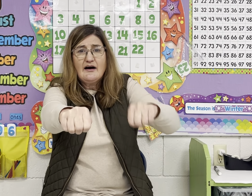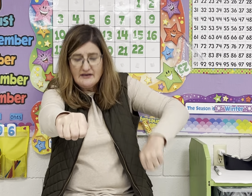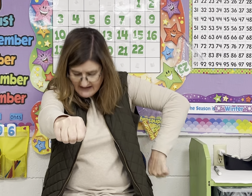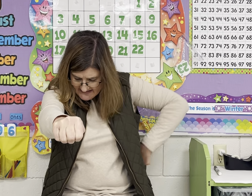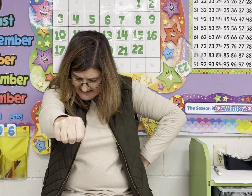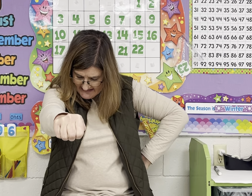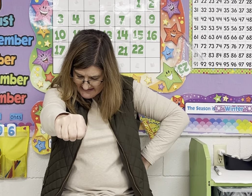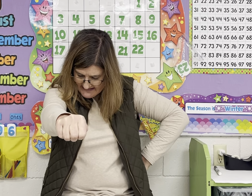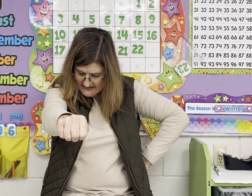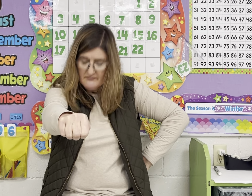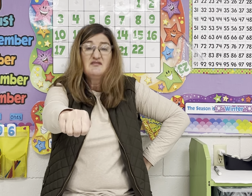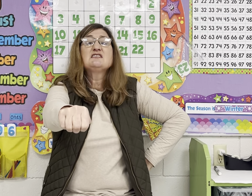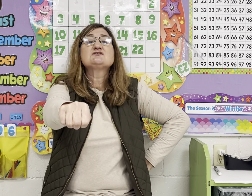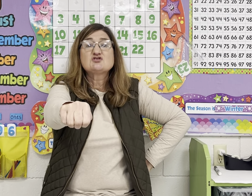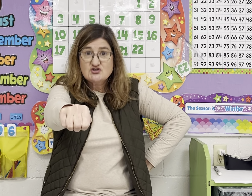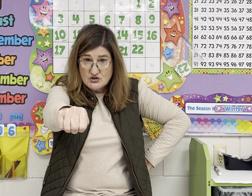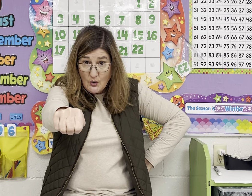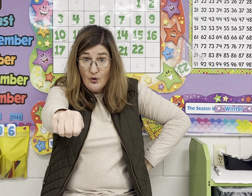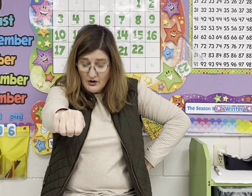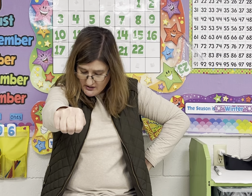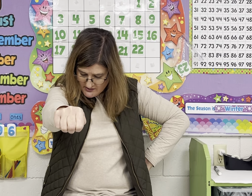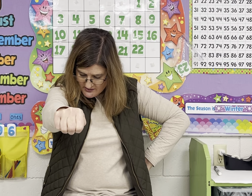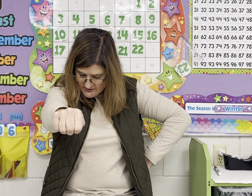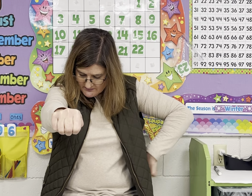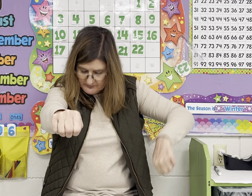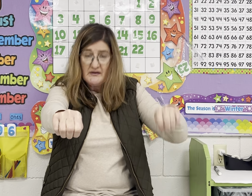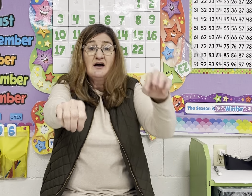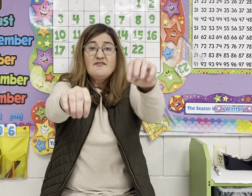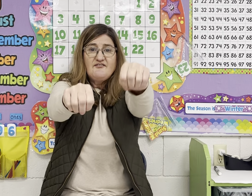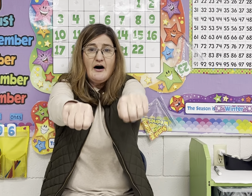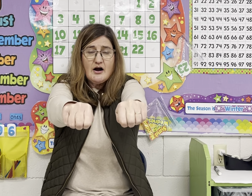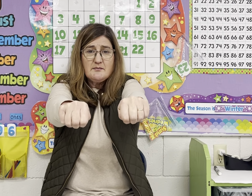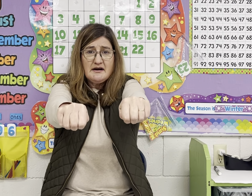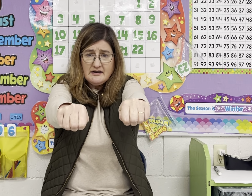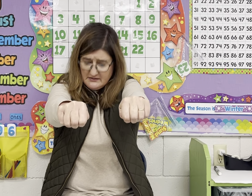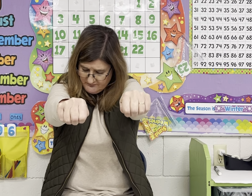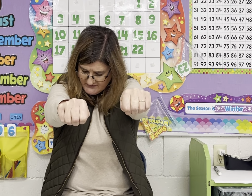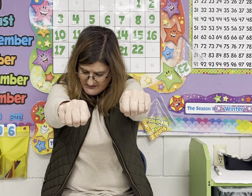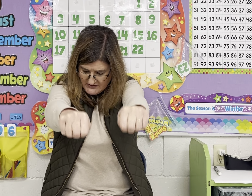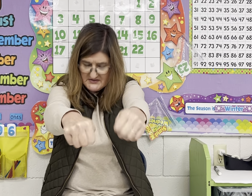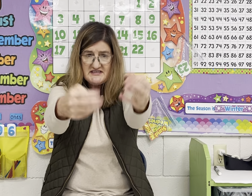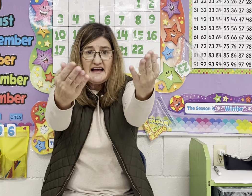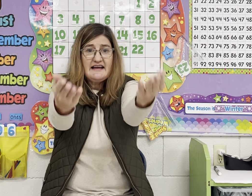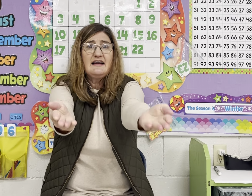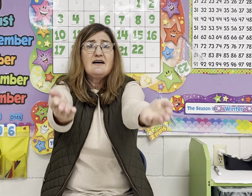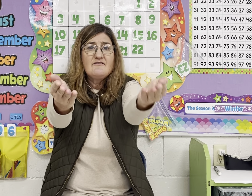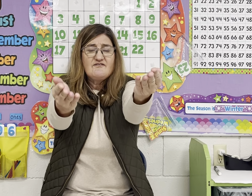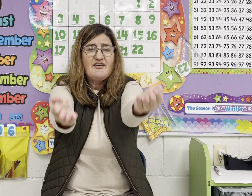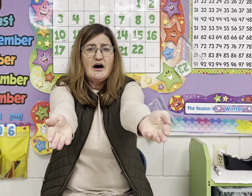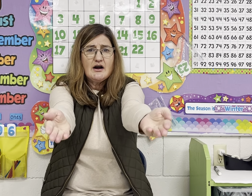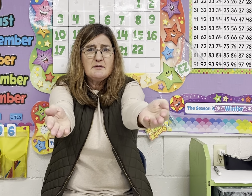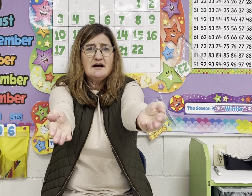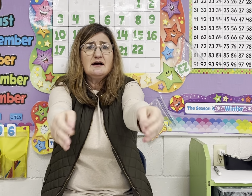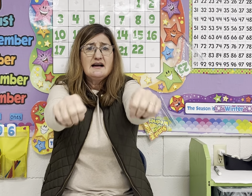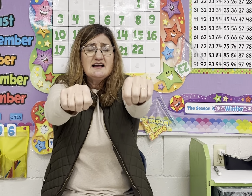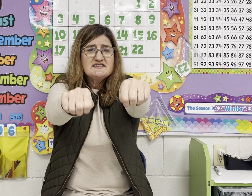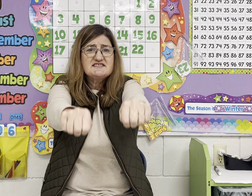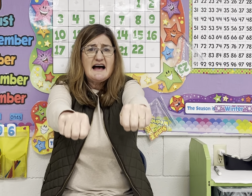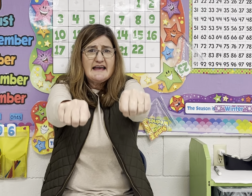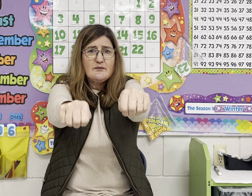e. Storm. Farmer. You say farmer. Say it